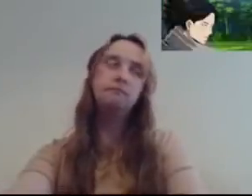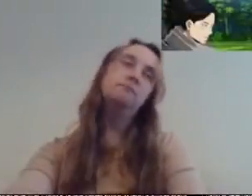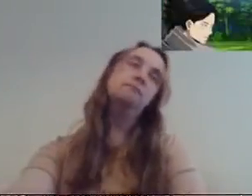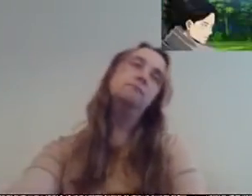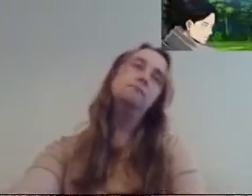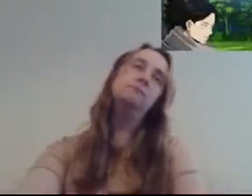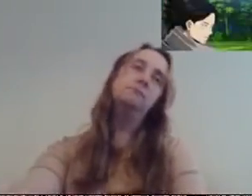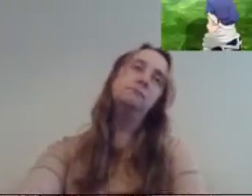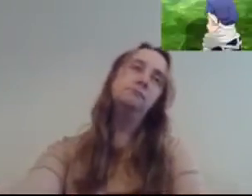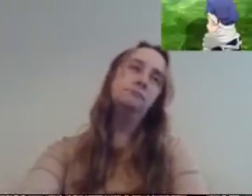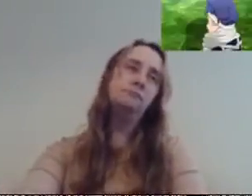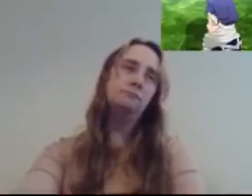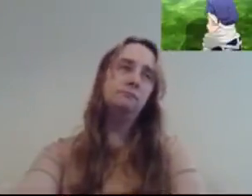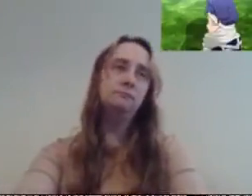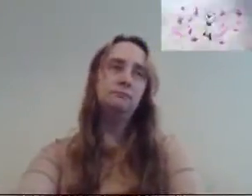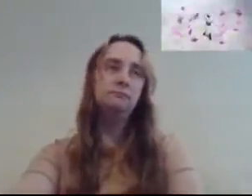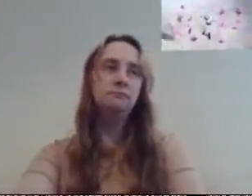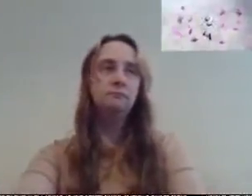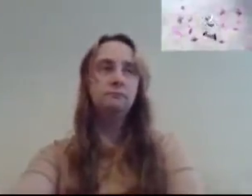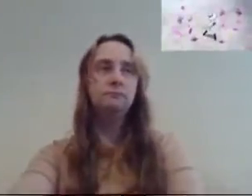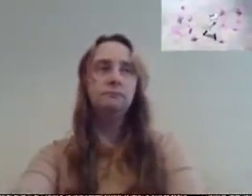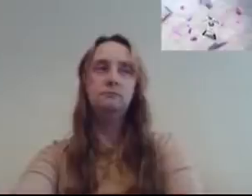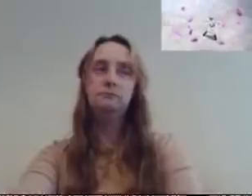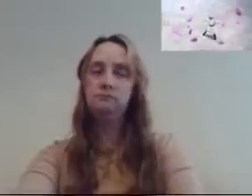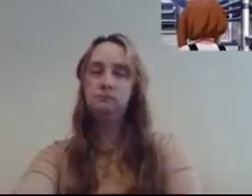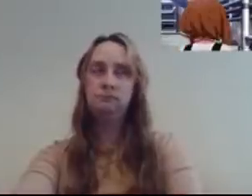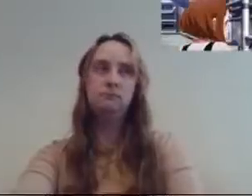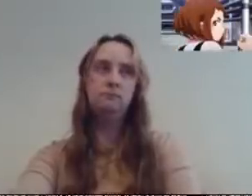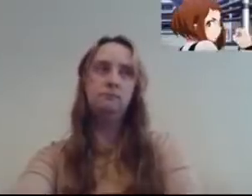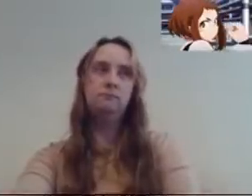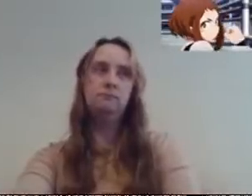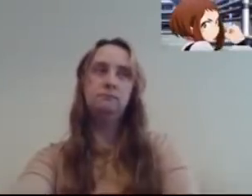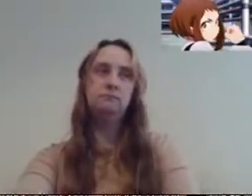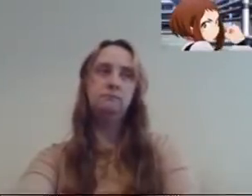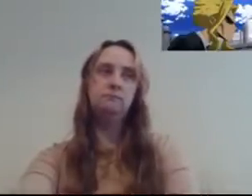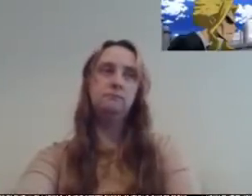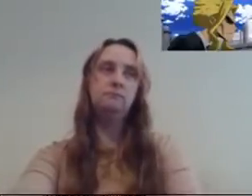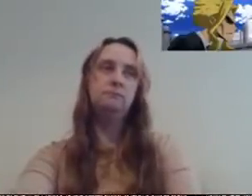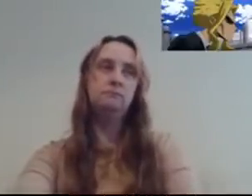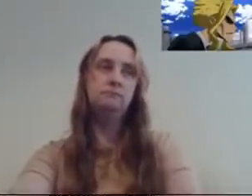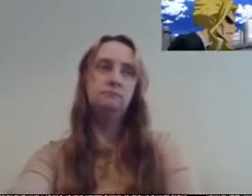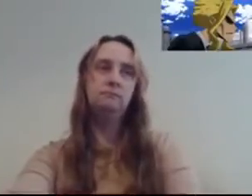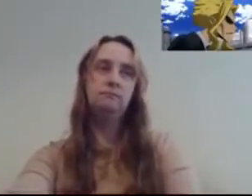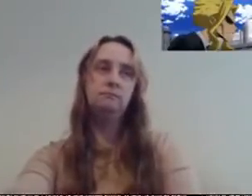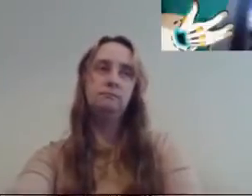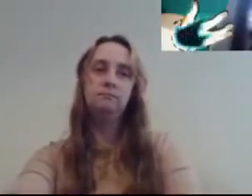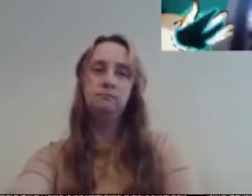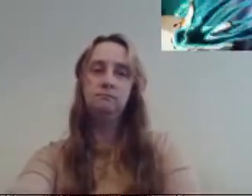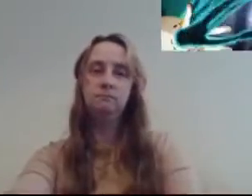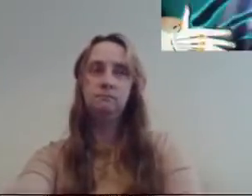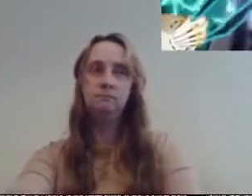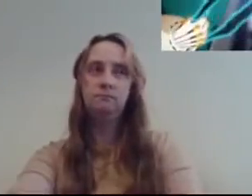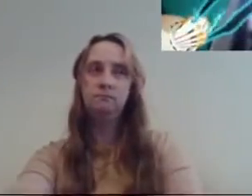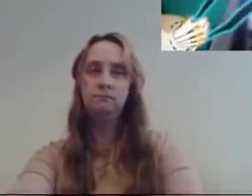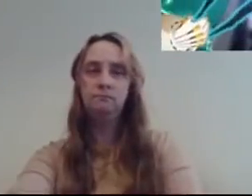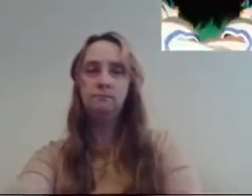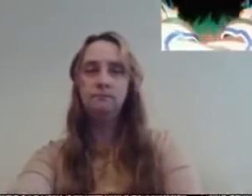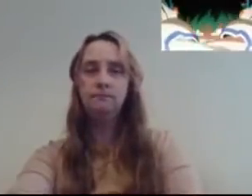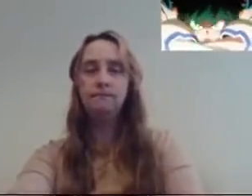for our teammates and for victory next time our brawl the important thing is to